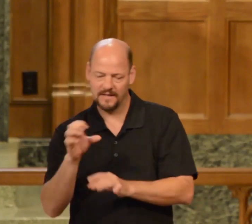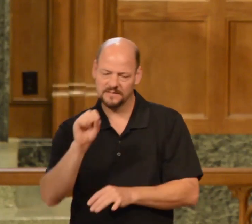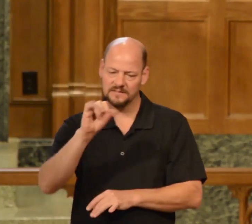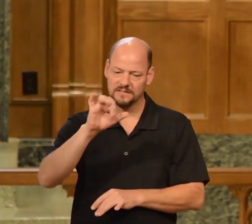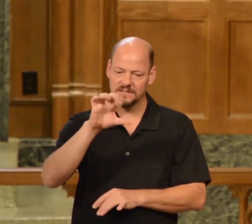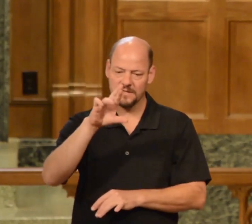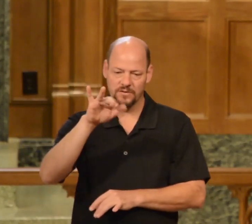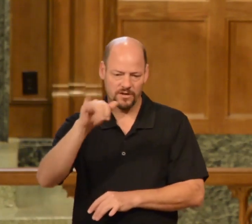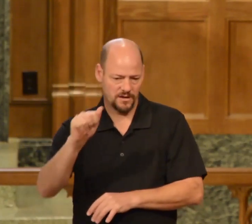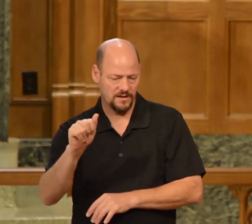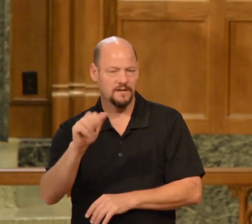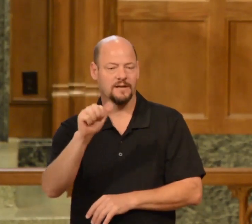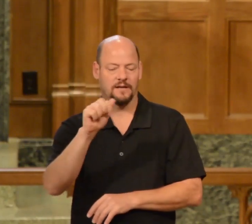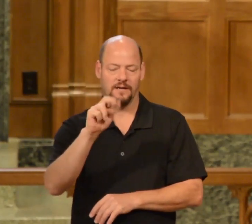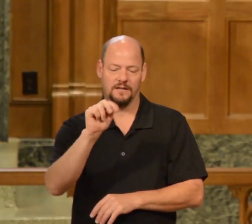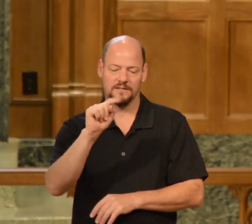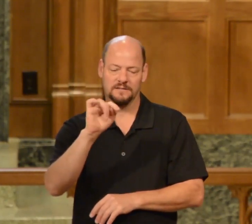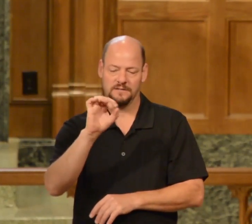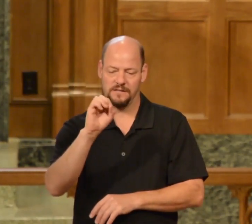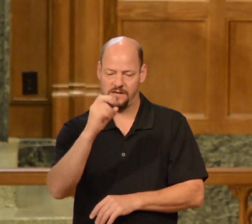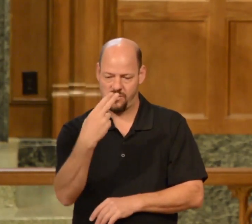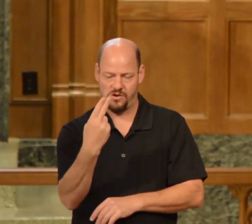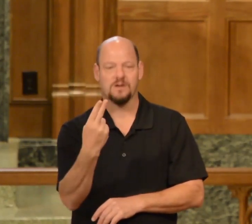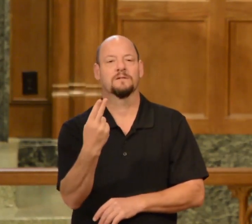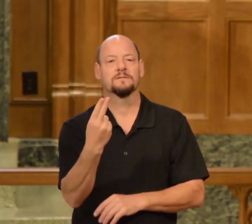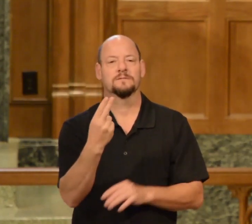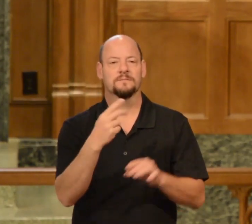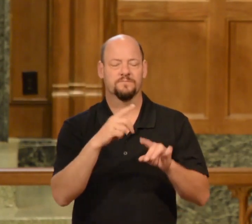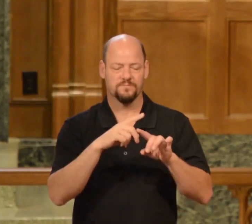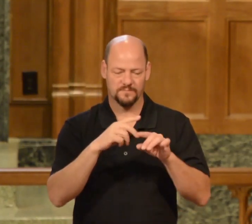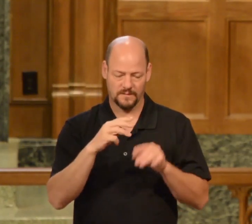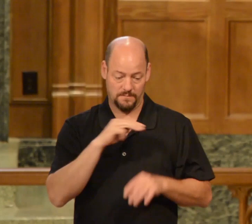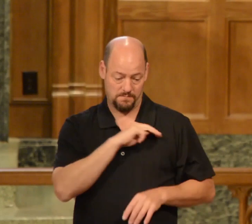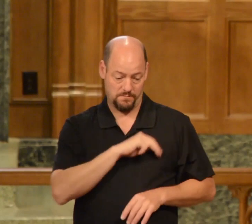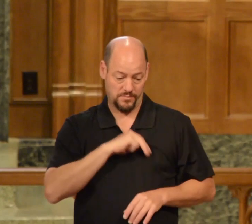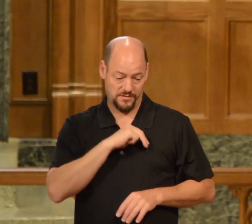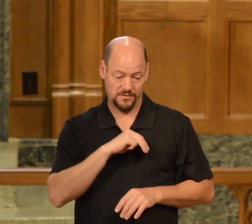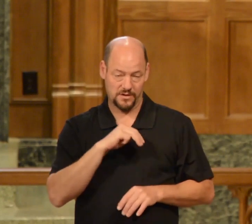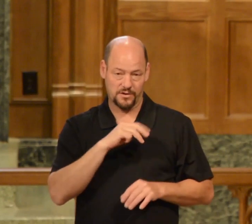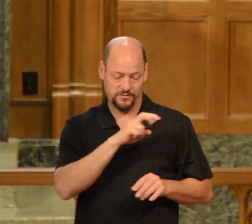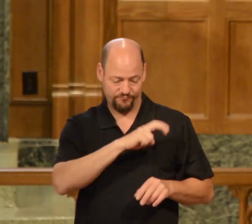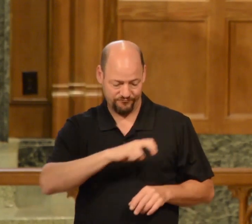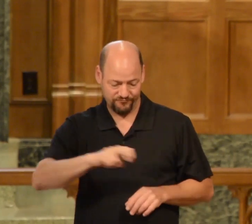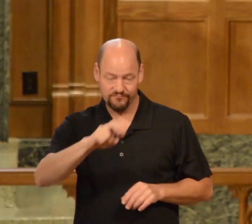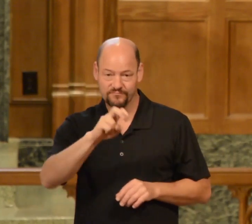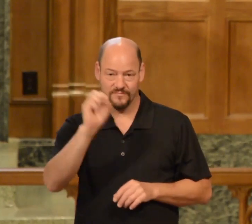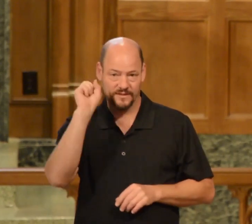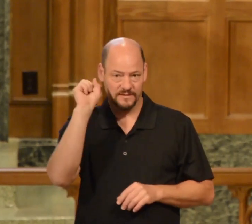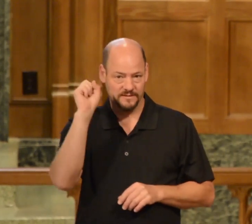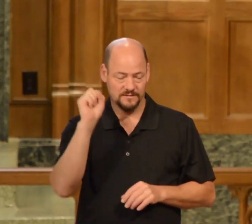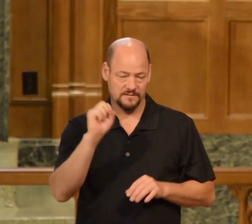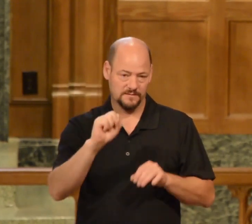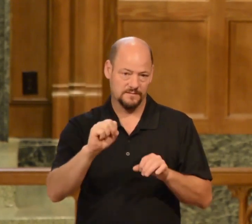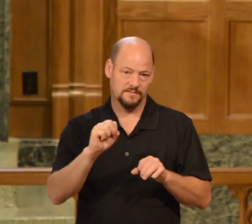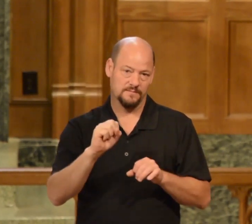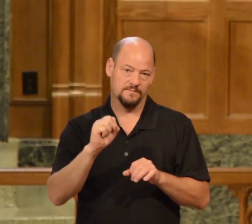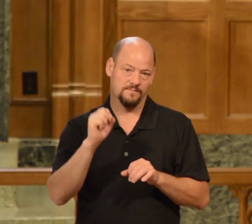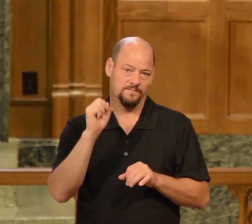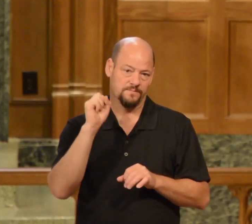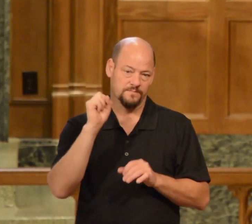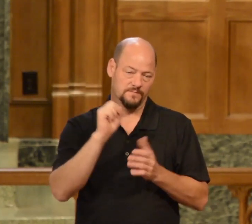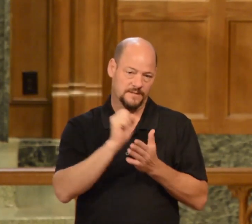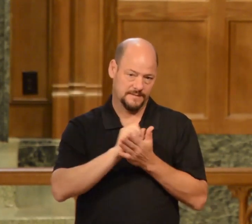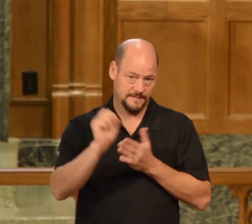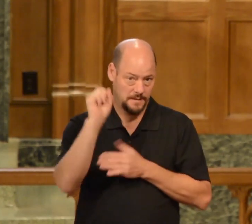and even Antioch and it's starting to spread and then the missionary journeys of St. Paul it starts to spread out into the islands and onto